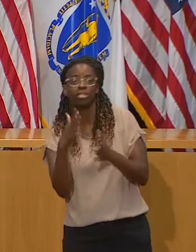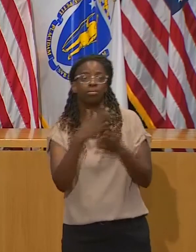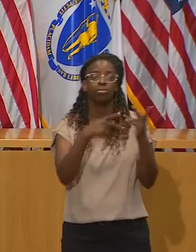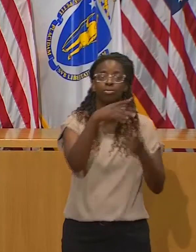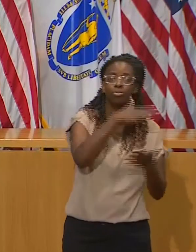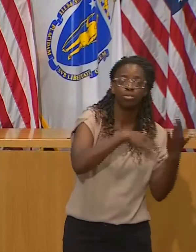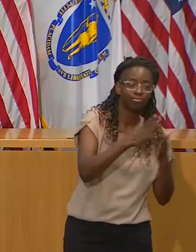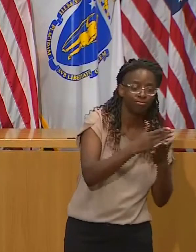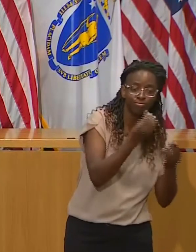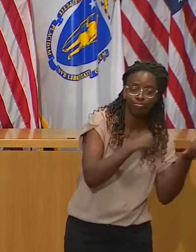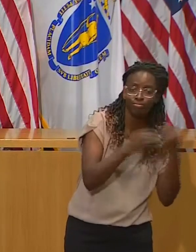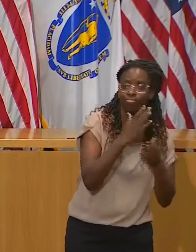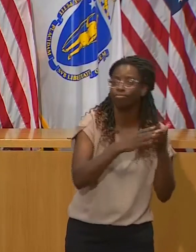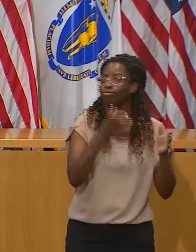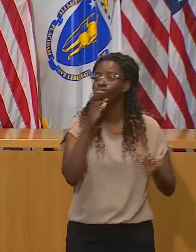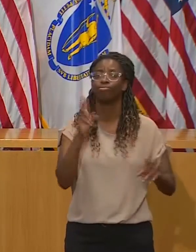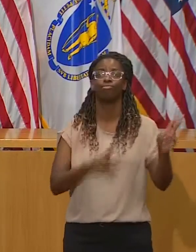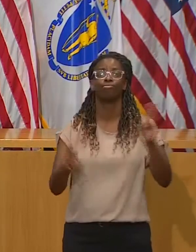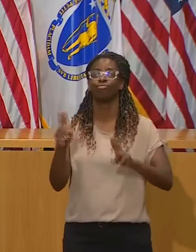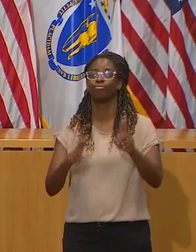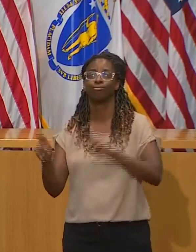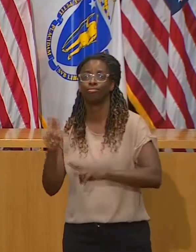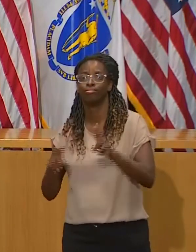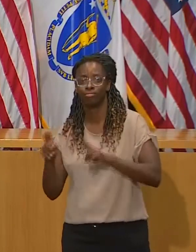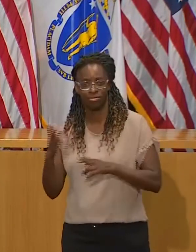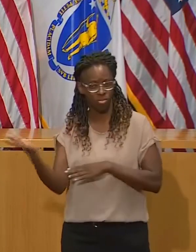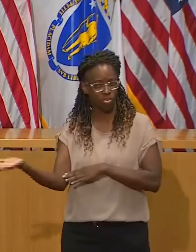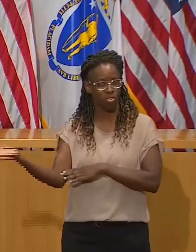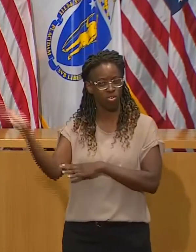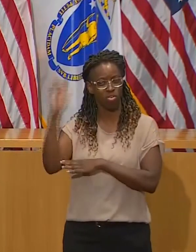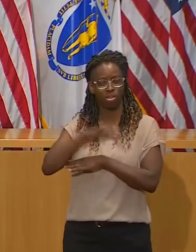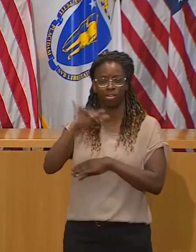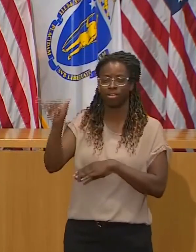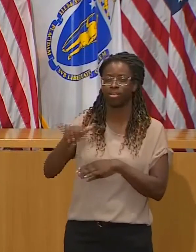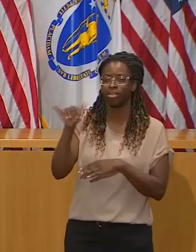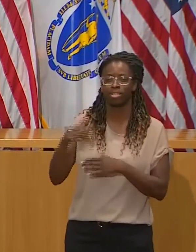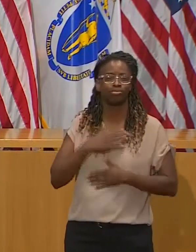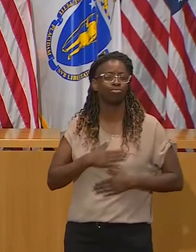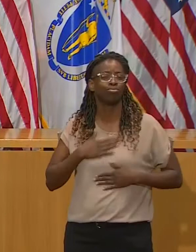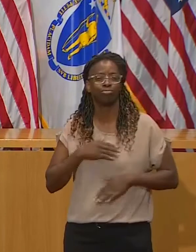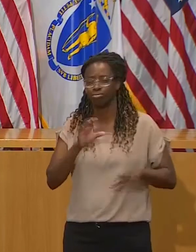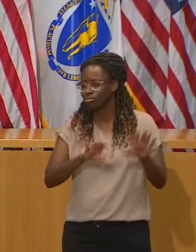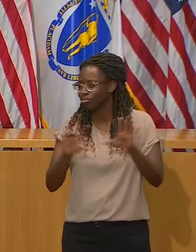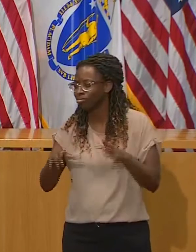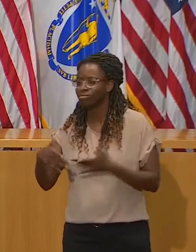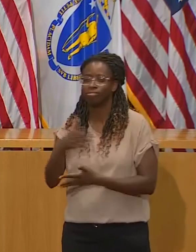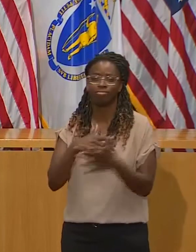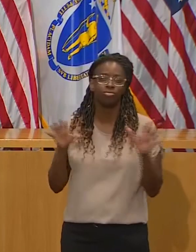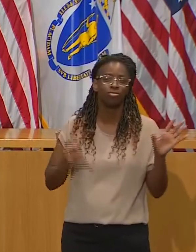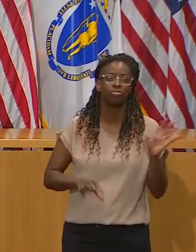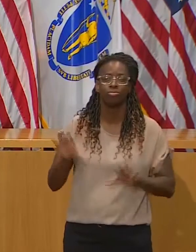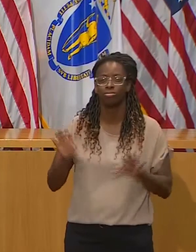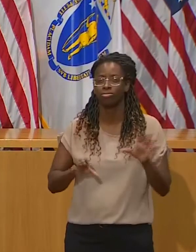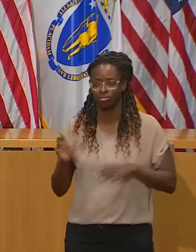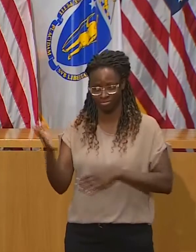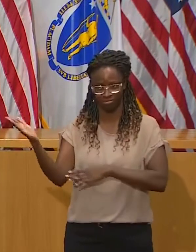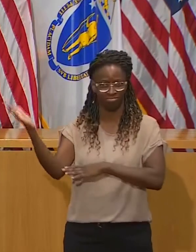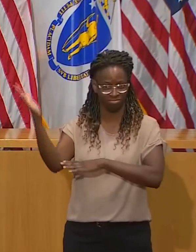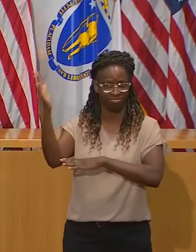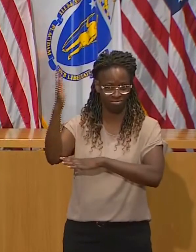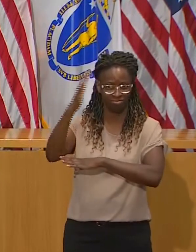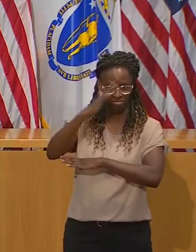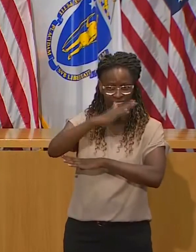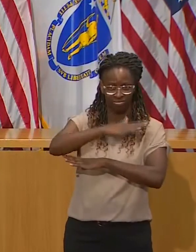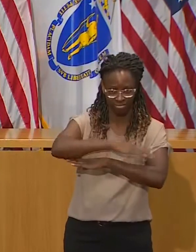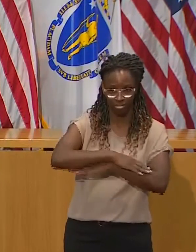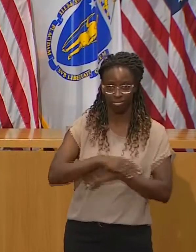sandwiches and conversation. I mean, it was a long day with a whole bunch of people all under one roof. And we did go for a walk.